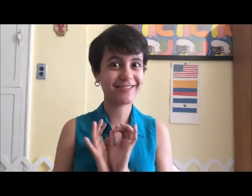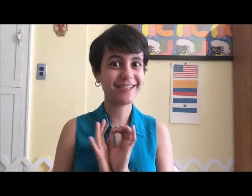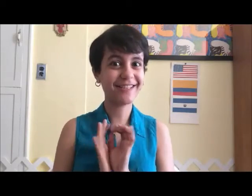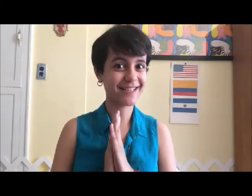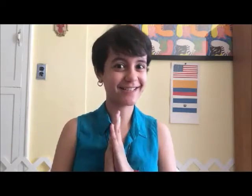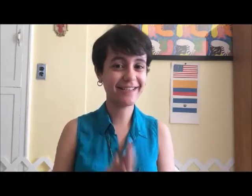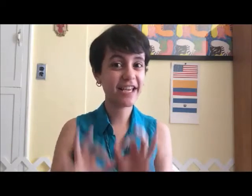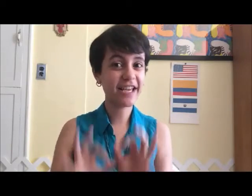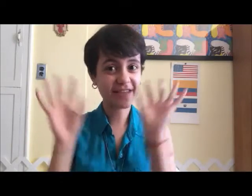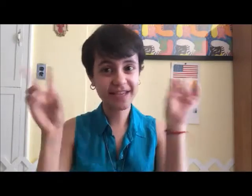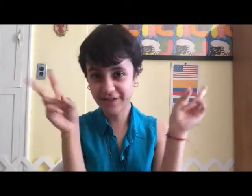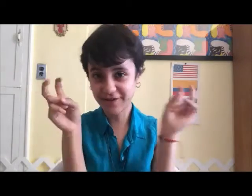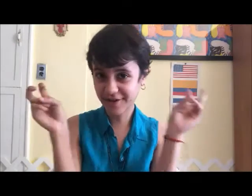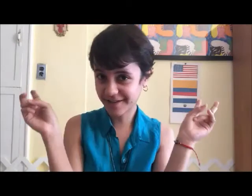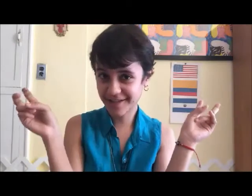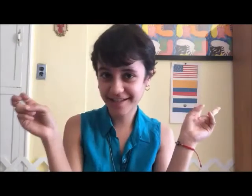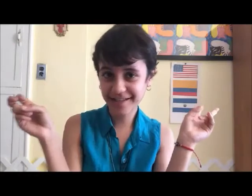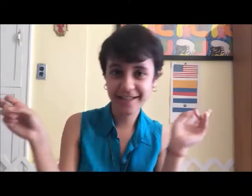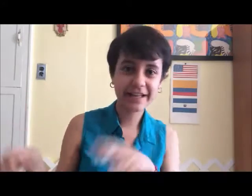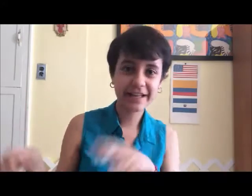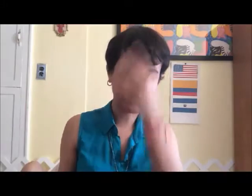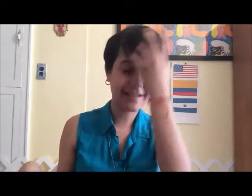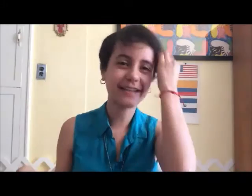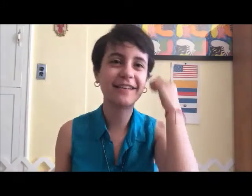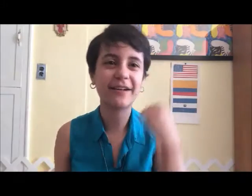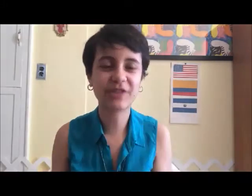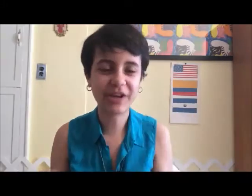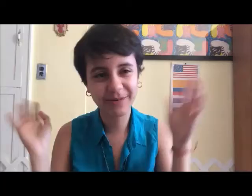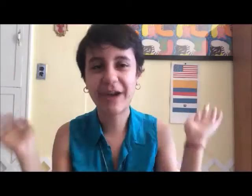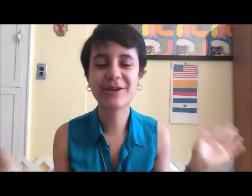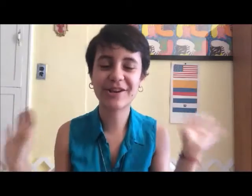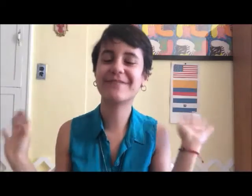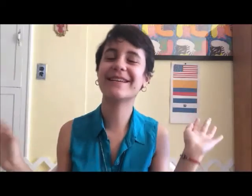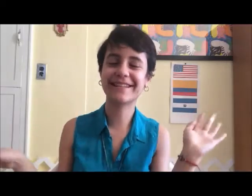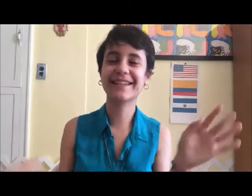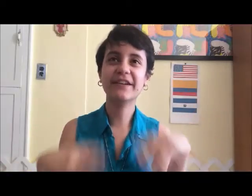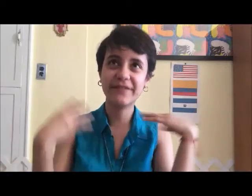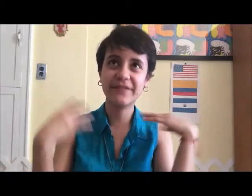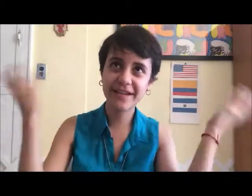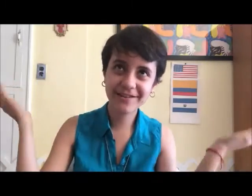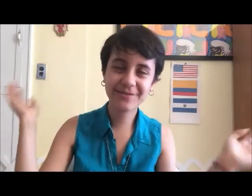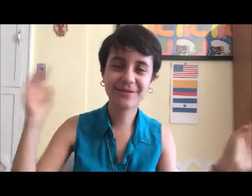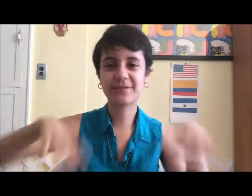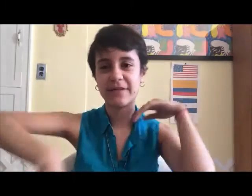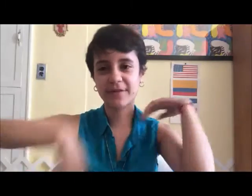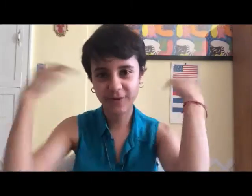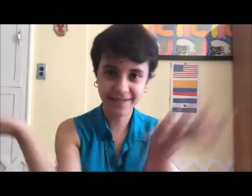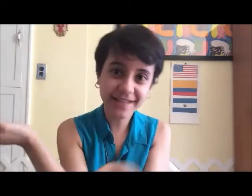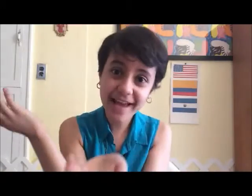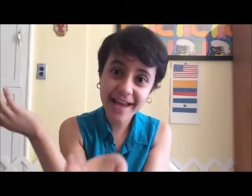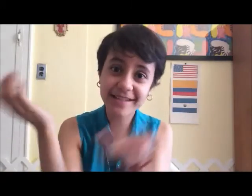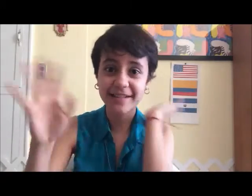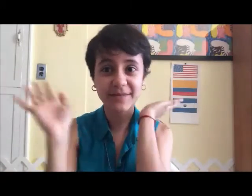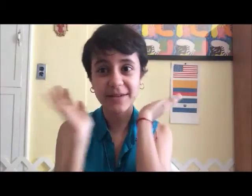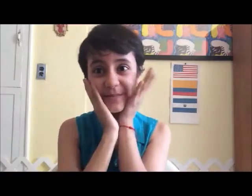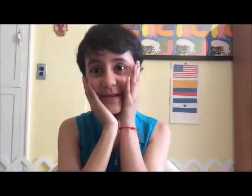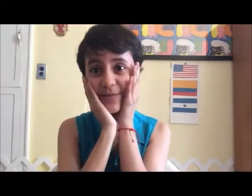says it, the introduction. I want to try to make videos which is what everyone always says and then sometimes people